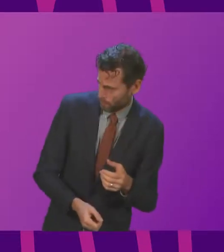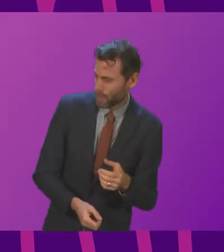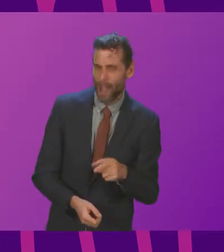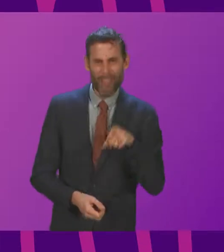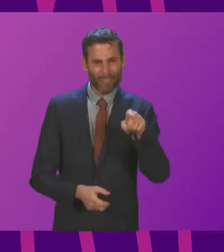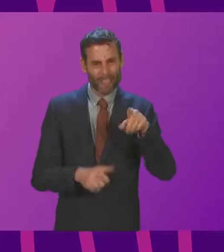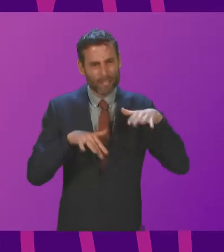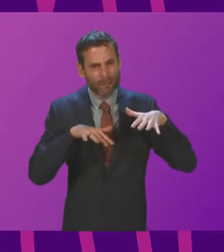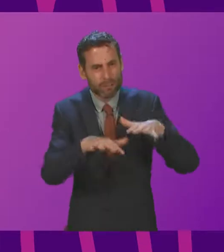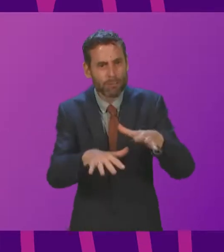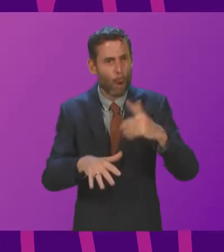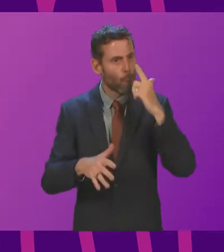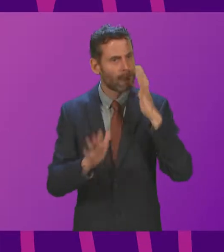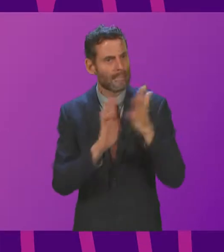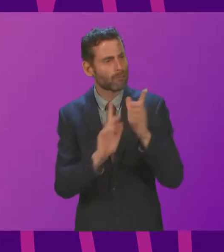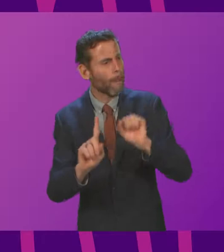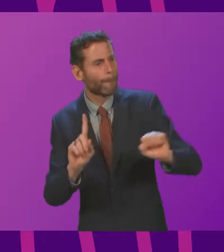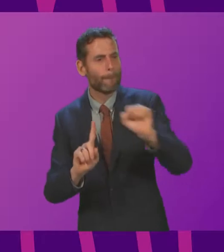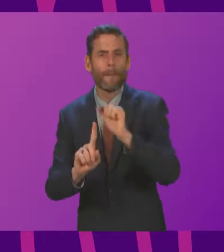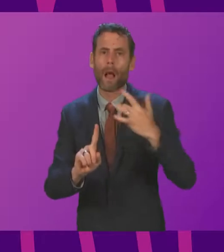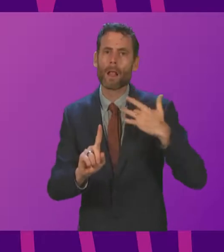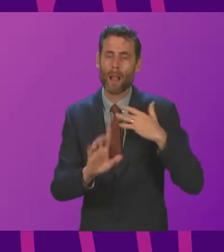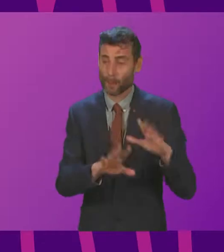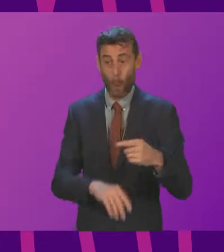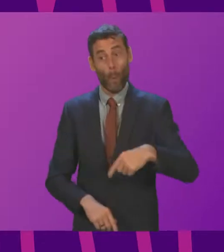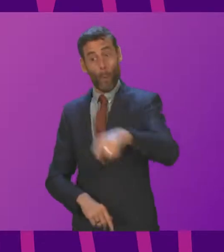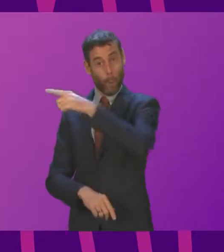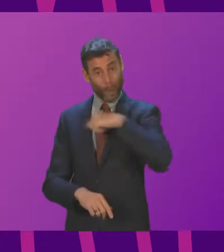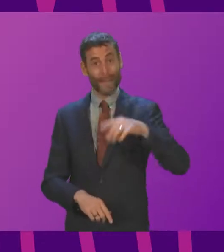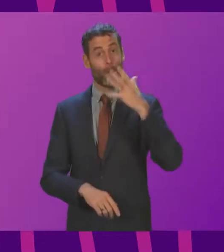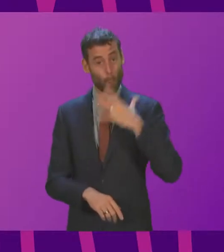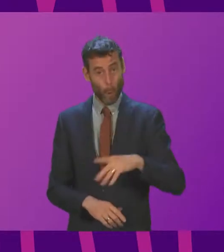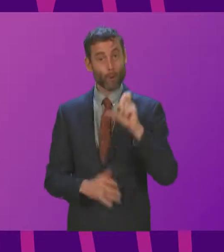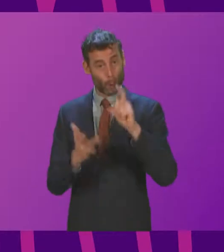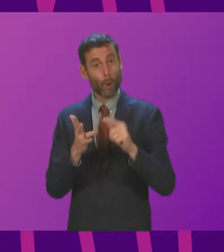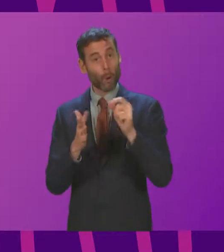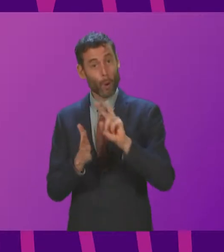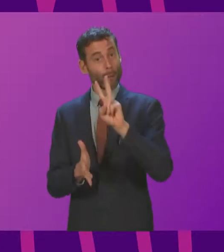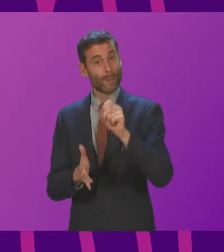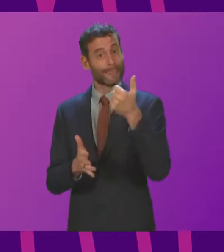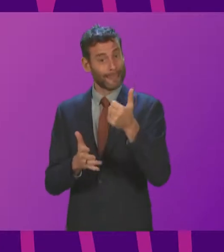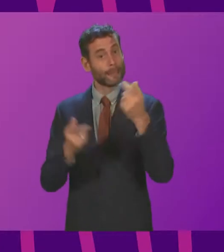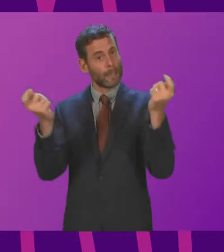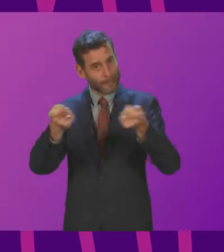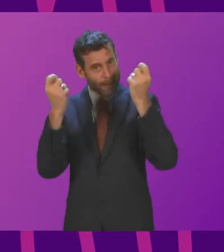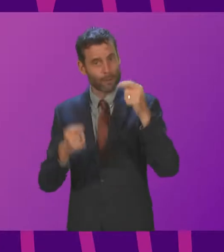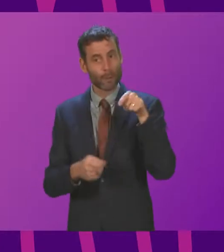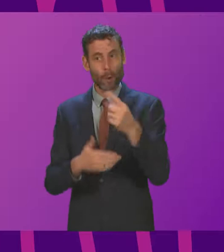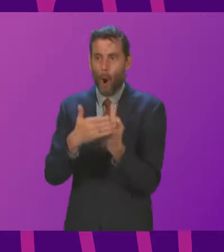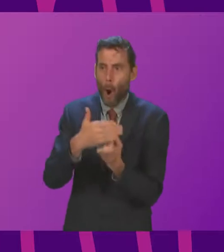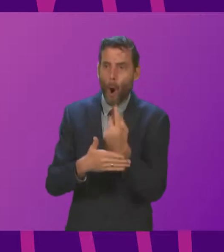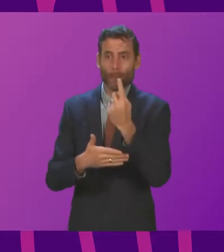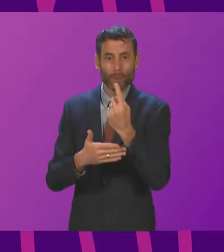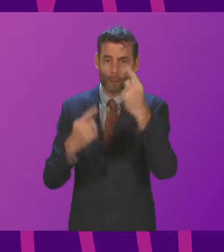lives. We all want COP26 to be a success. It's not just an opportunity to tackle climate change, it's a once-in-a